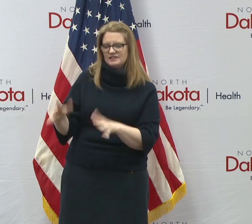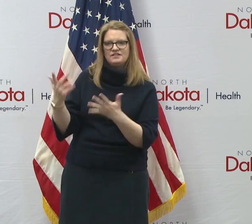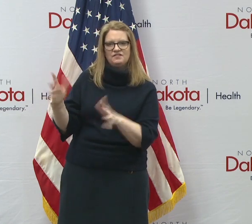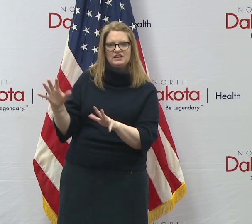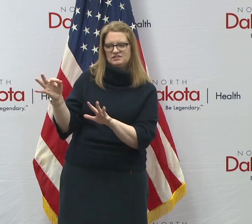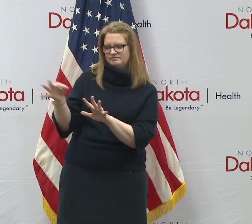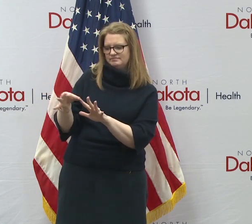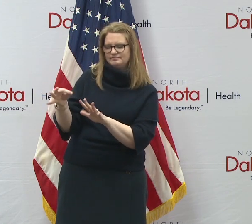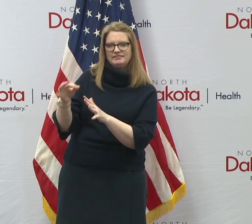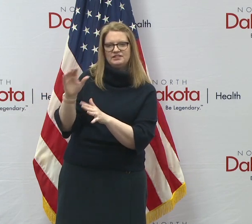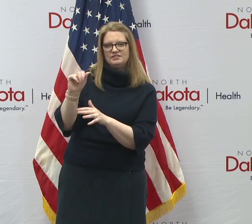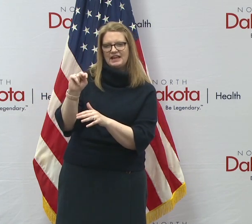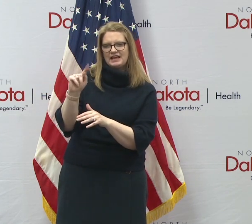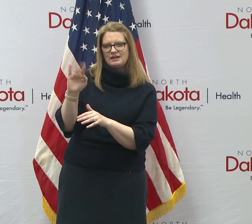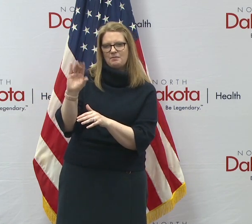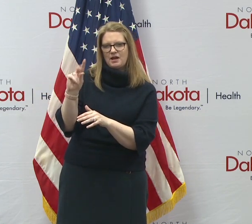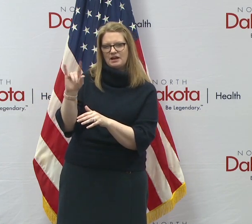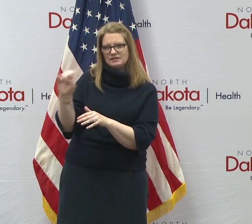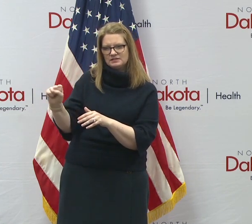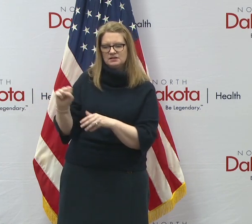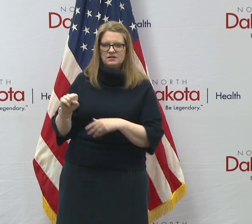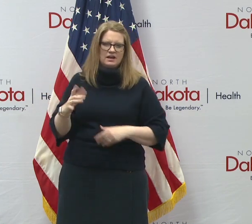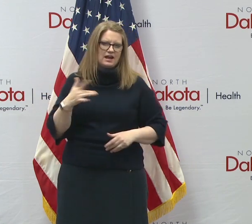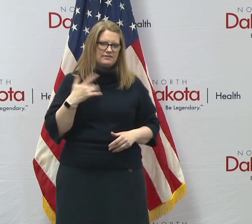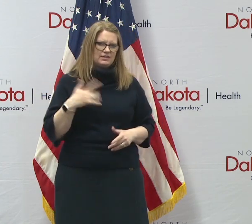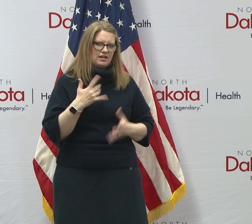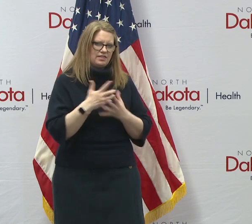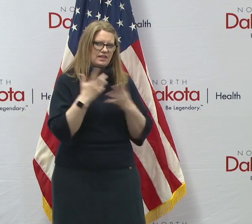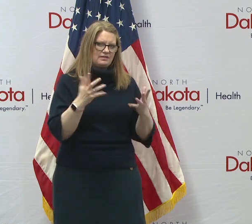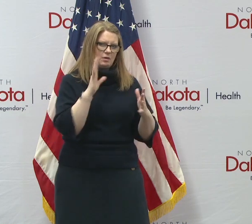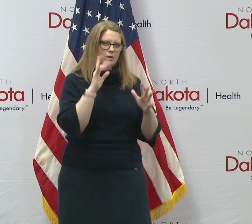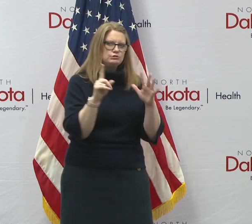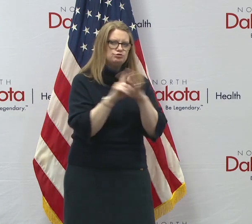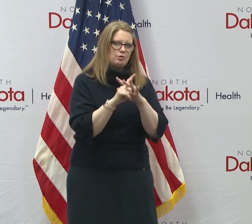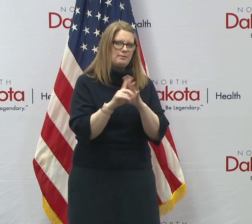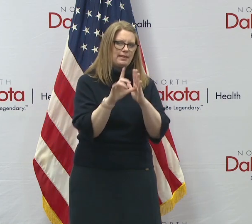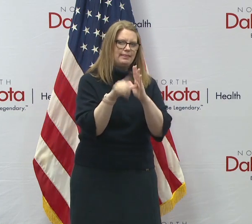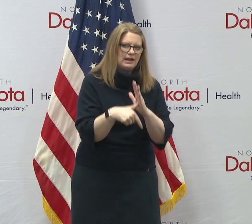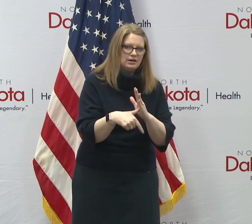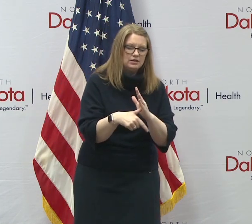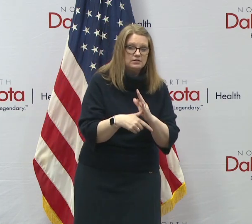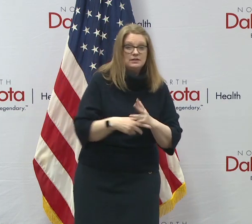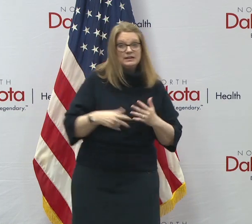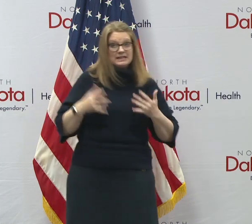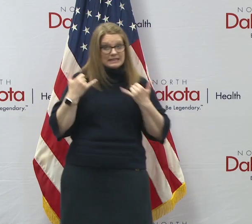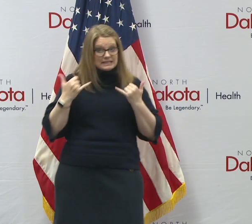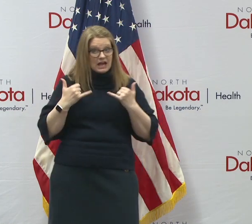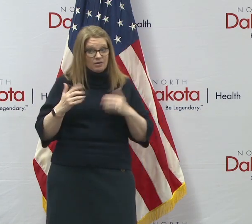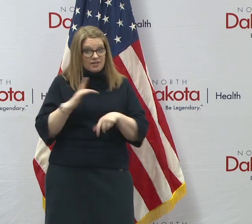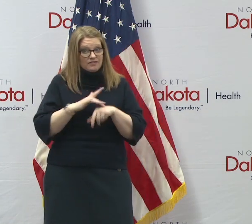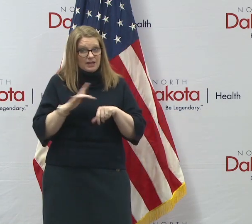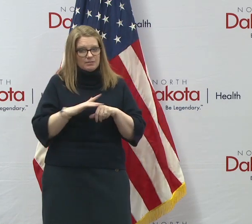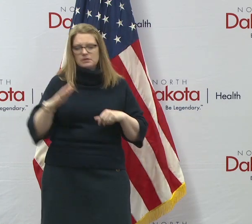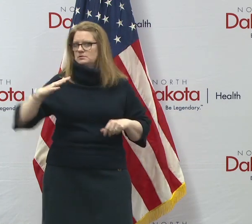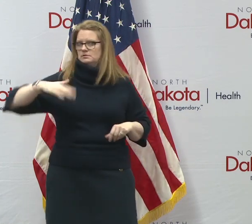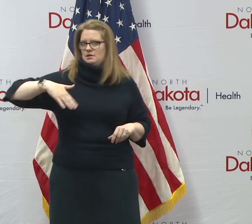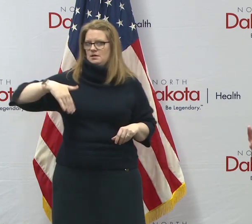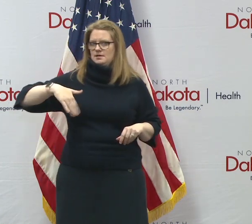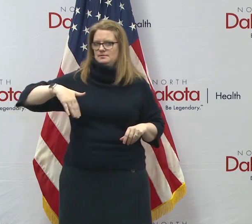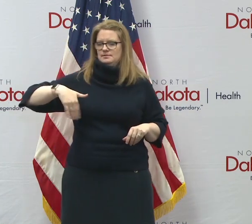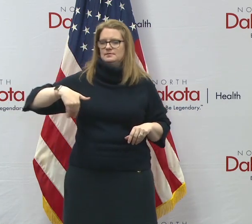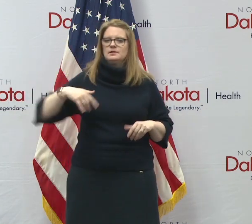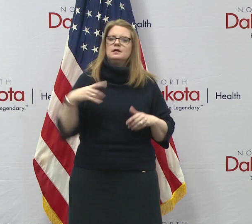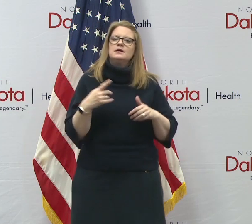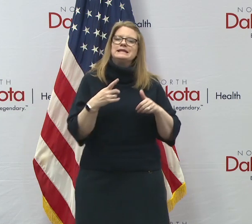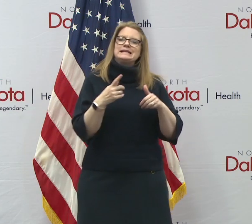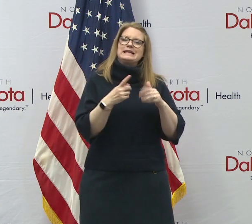So, so we're going to see a lot of that coming, uh, right now, uh, they're not readily available on the market. Uh, some of the